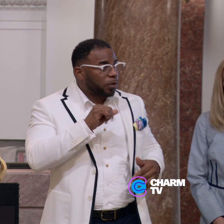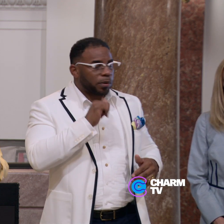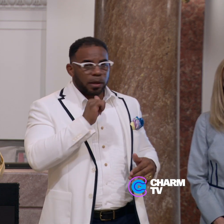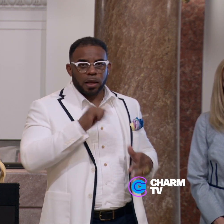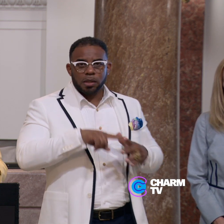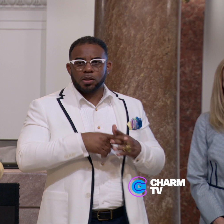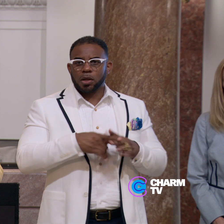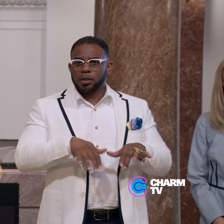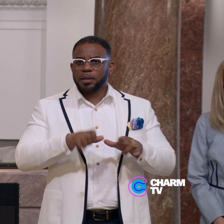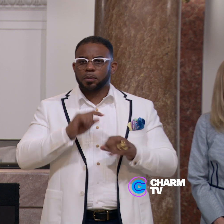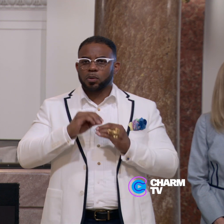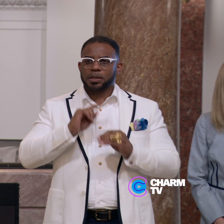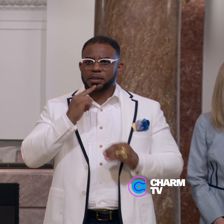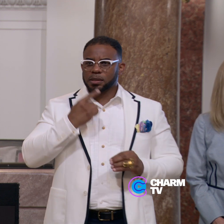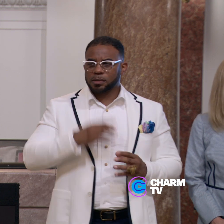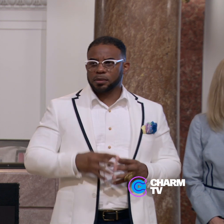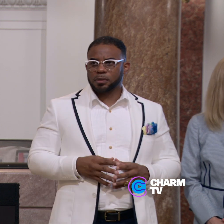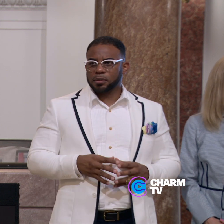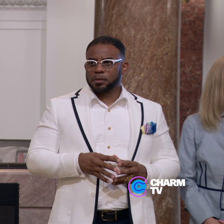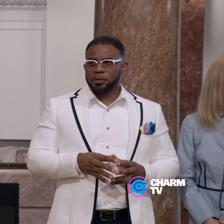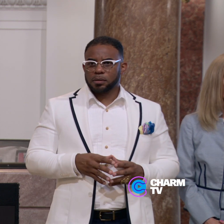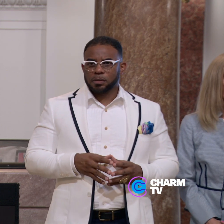not start to take it more seriously.